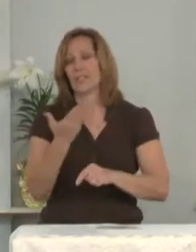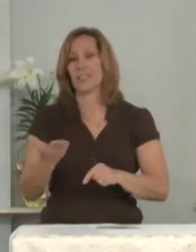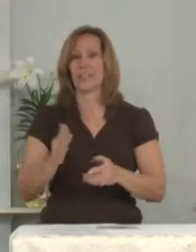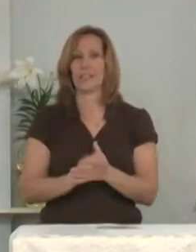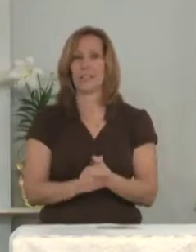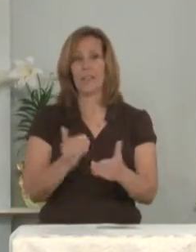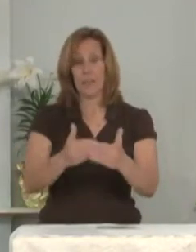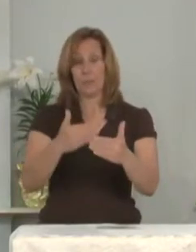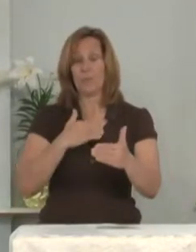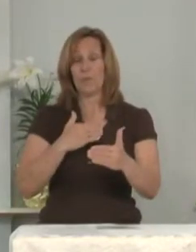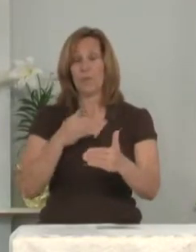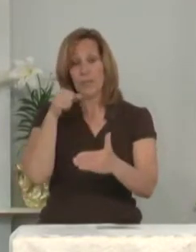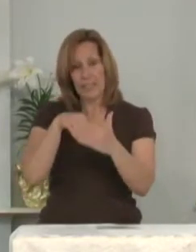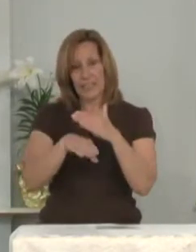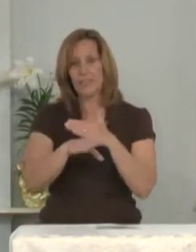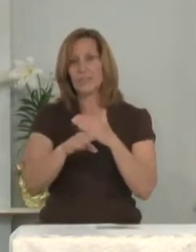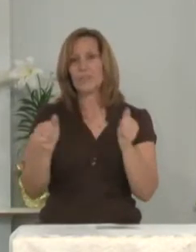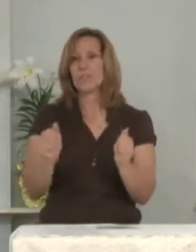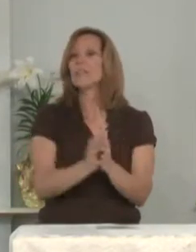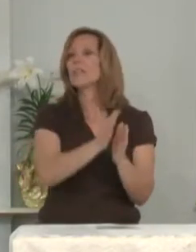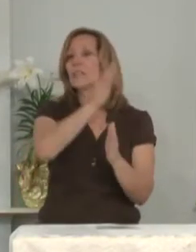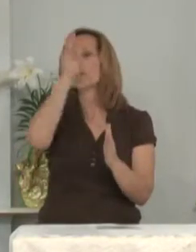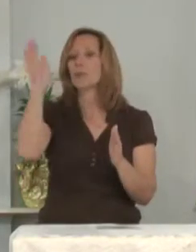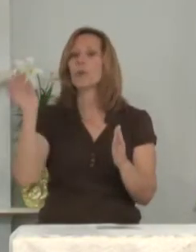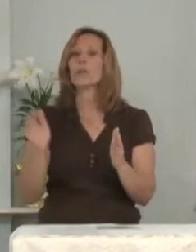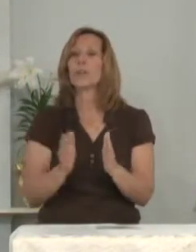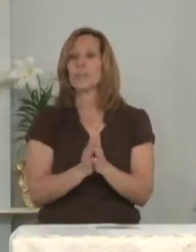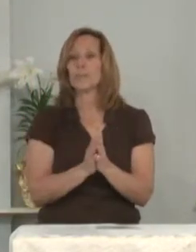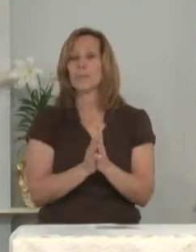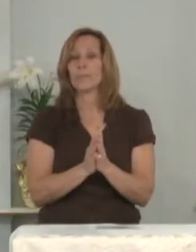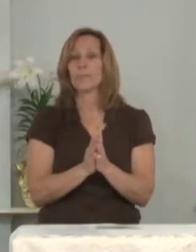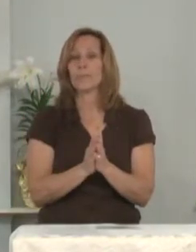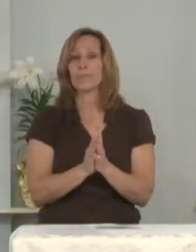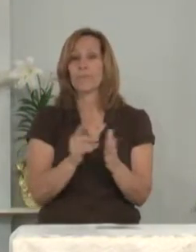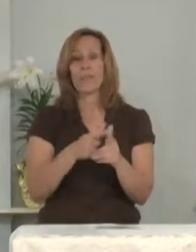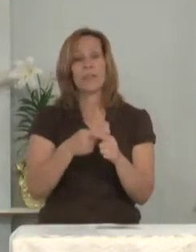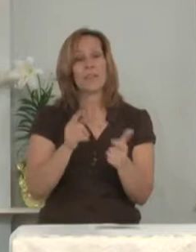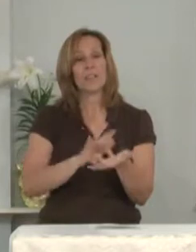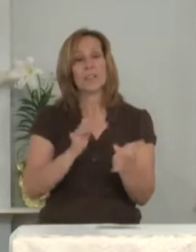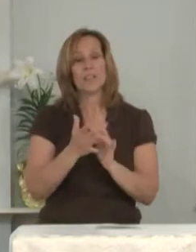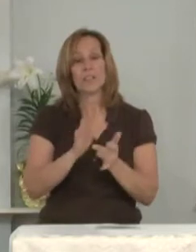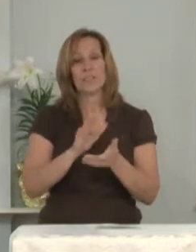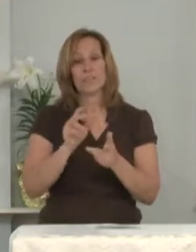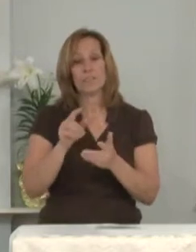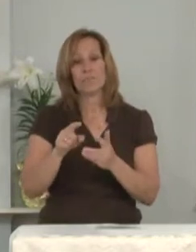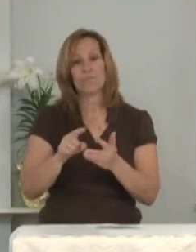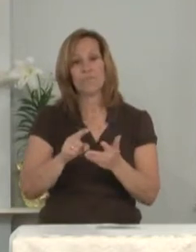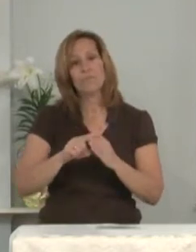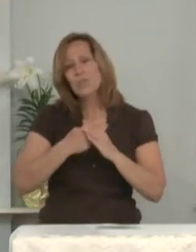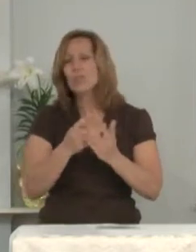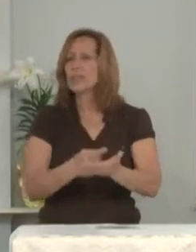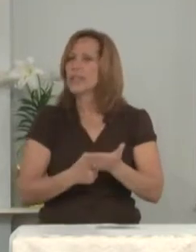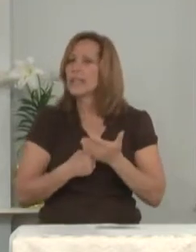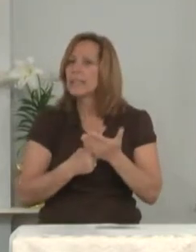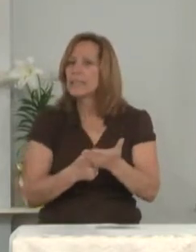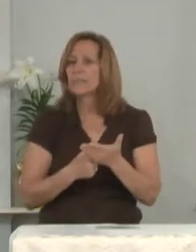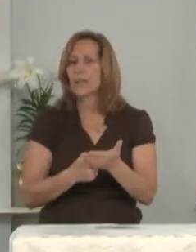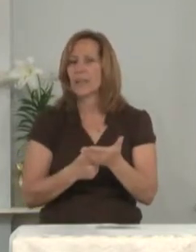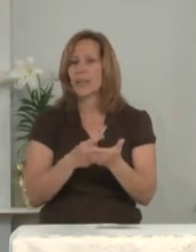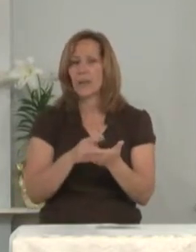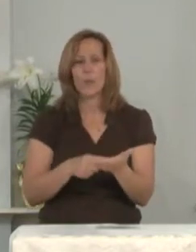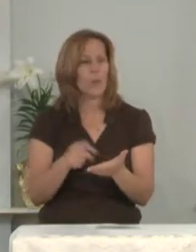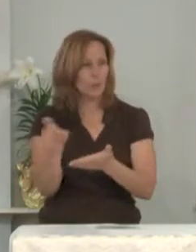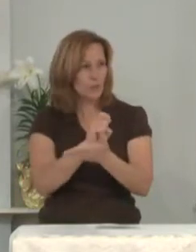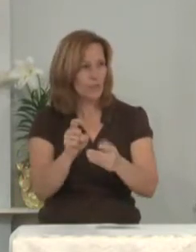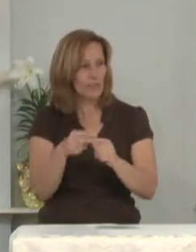before he enters his glory. Then Jesus began to explain everything that had been